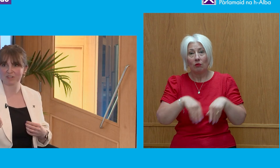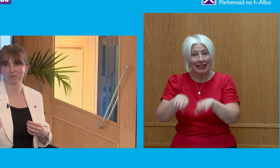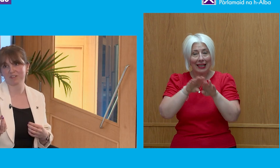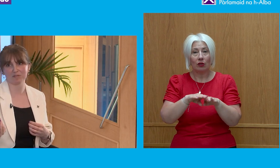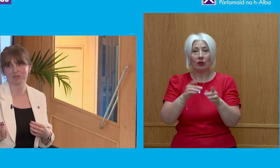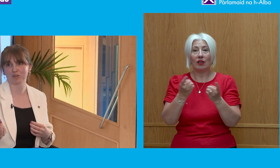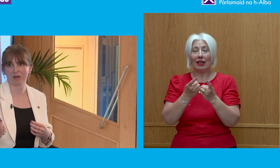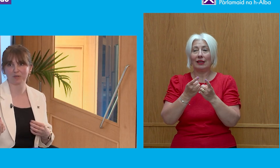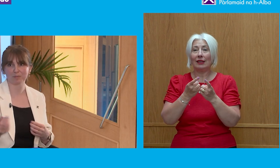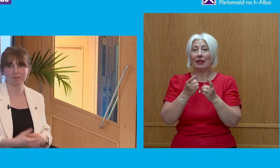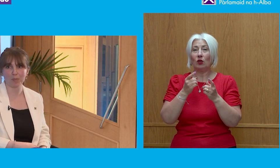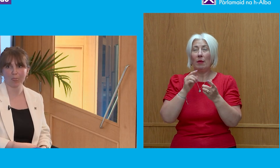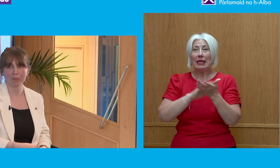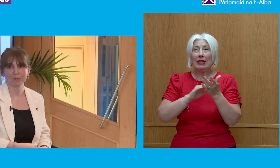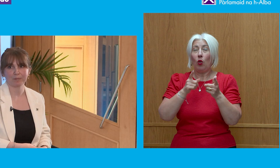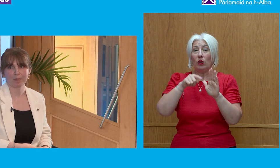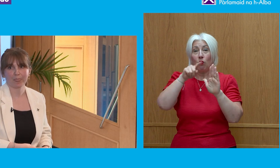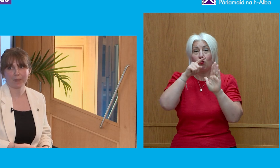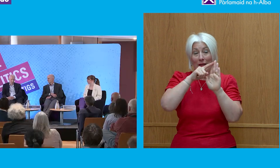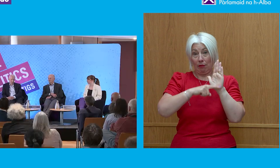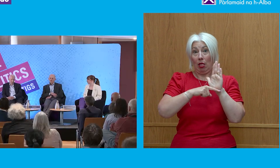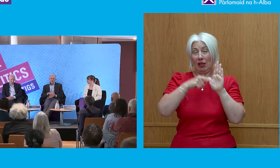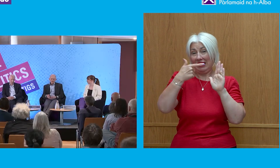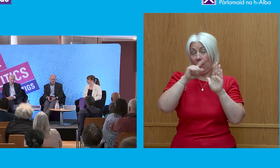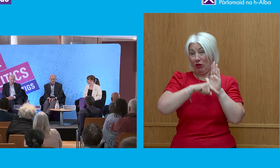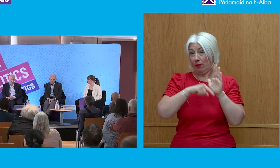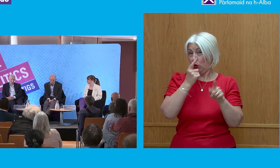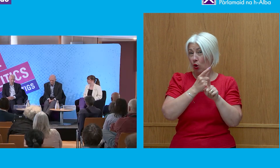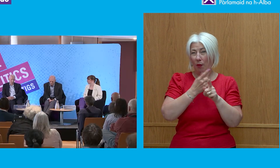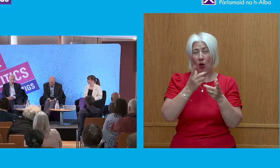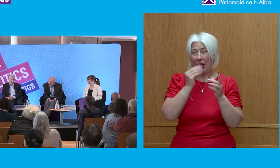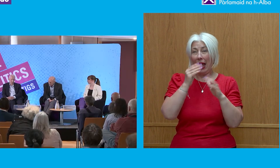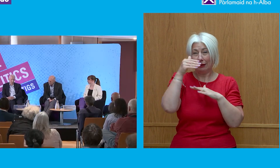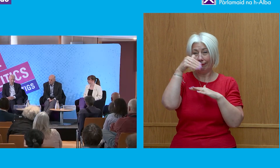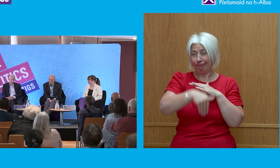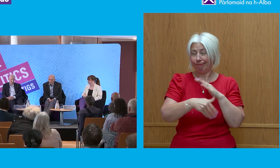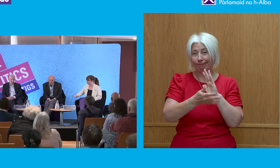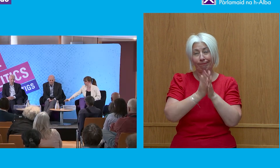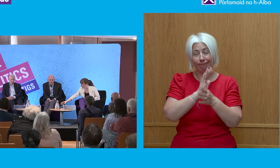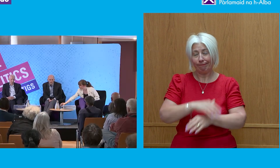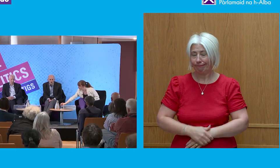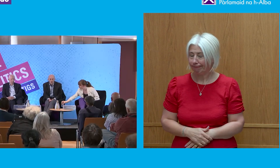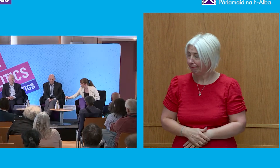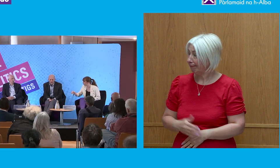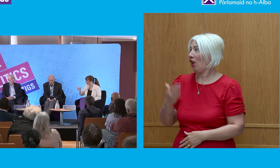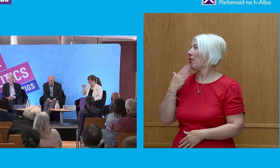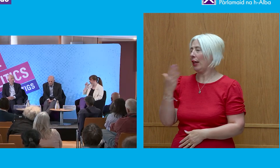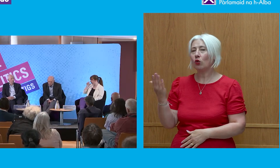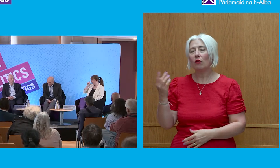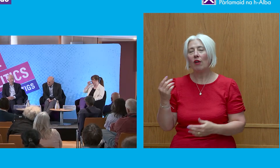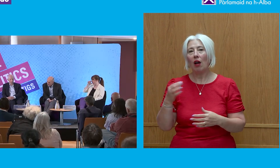Nolan principles that we've talked about. Excellent. Thank you. Philip, do you want to? Thanks, Martin. Thanks for having me along.